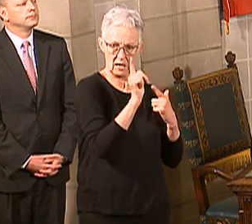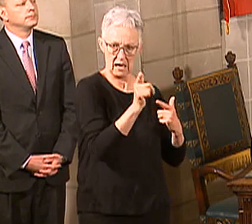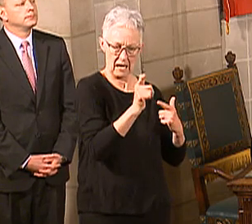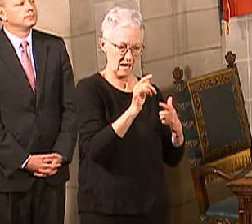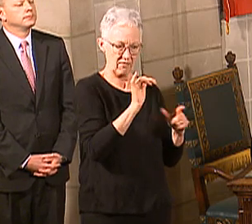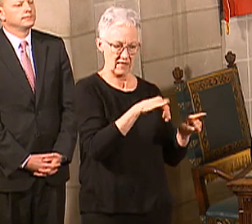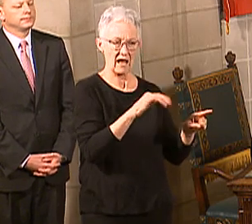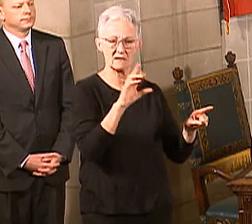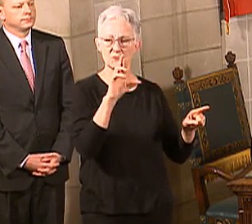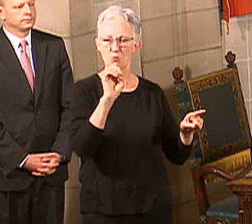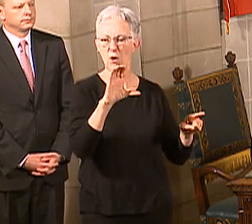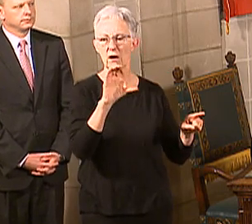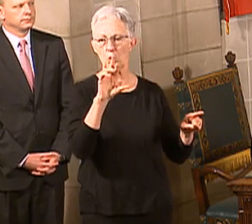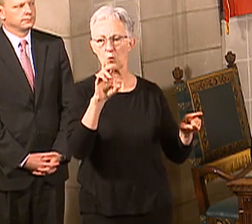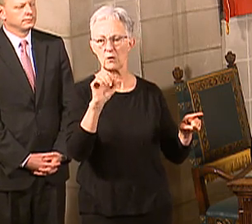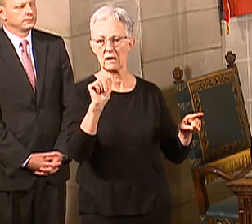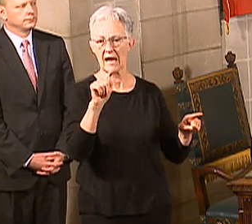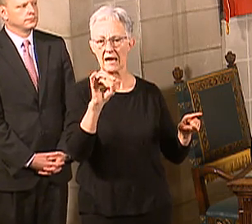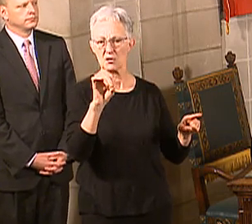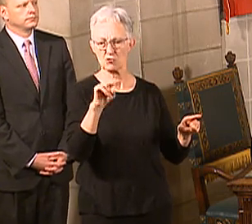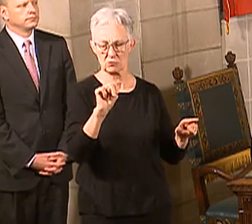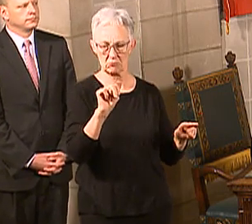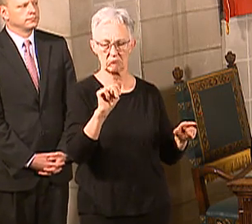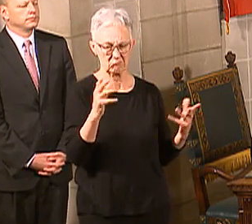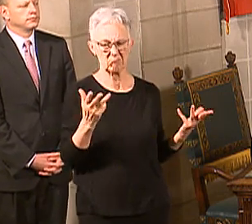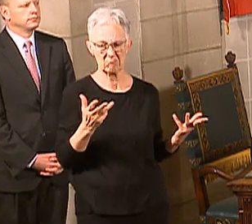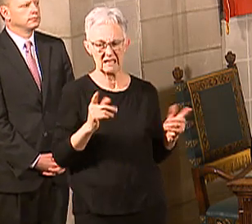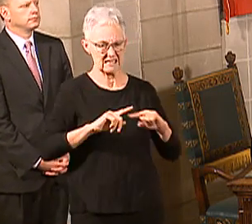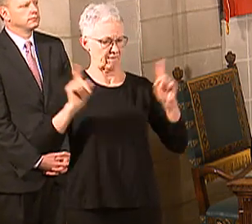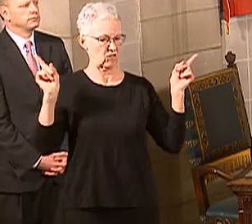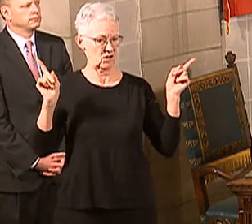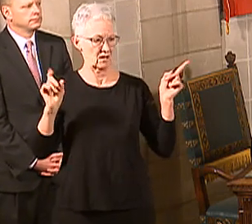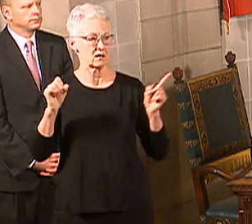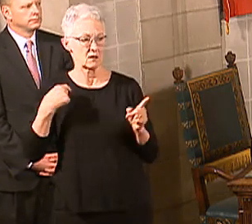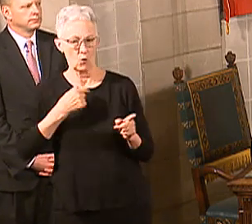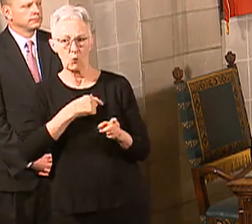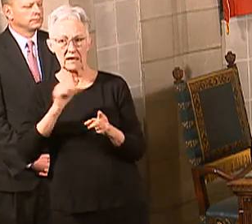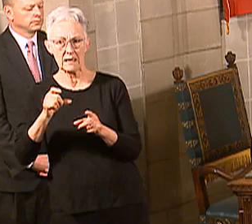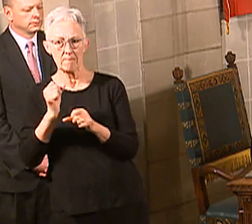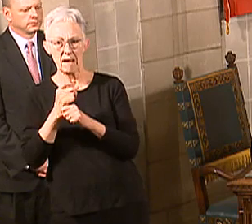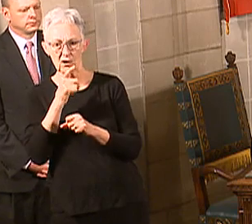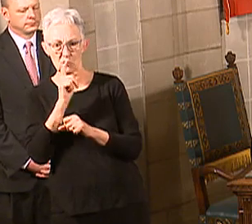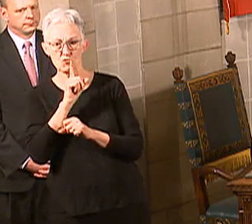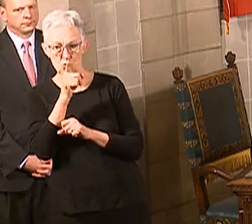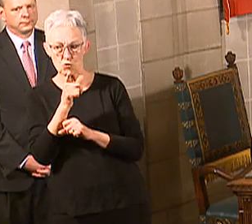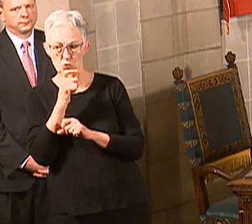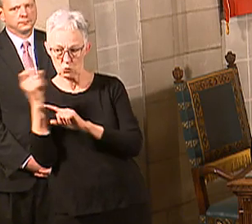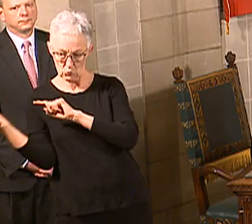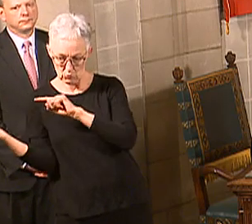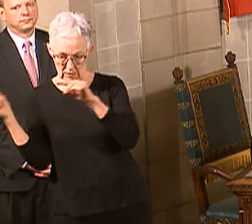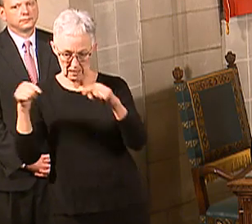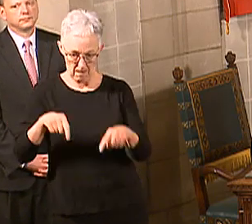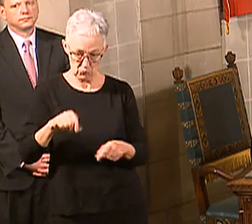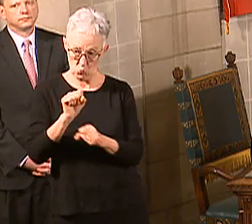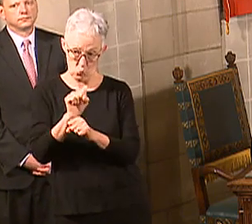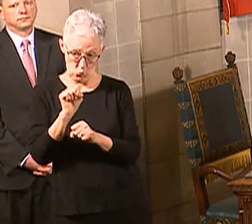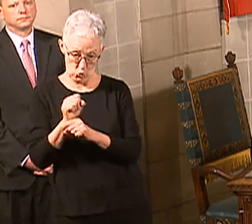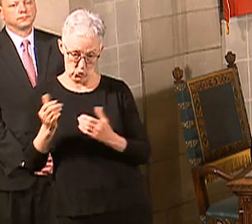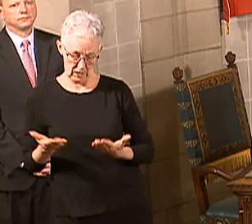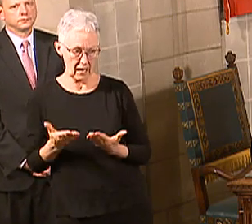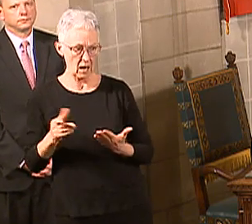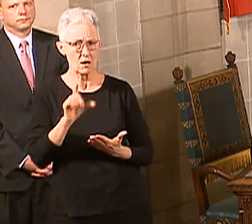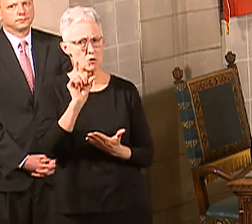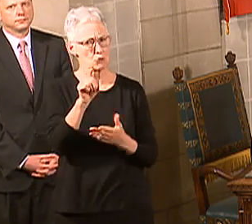the steps to making sure that the folks that are coming here to work on this project are properly screened to make sure that they're not bringing the virus in. So we'll take that into